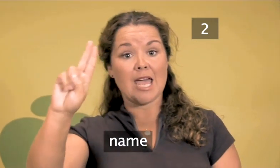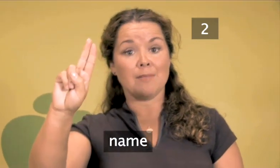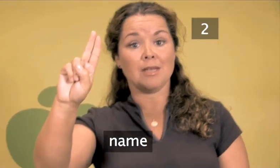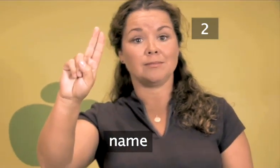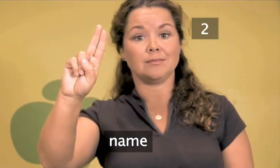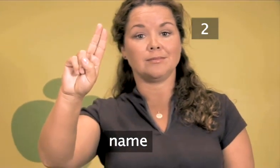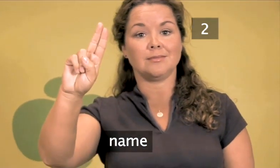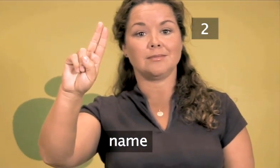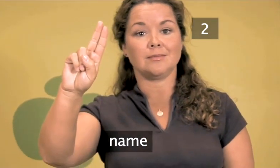Name